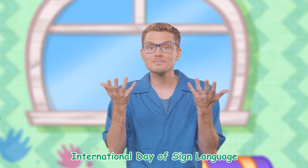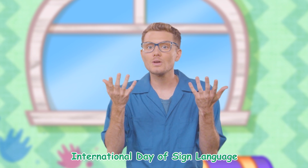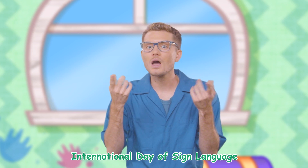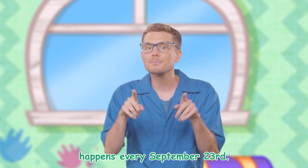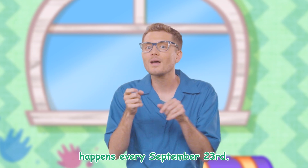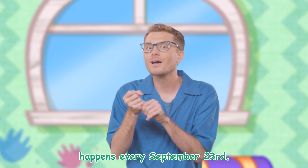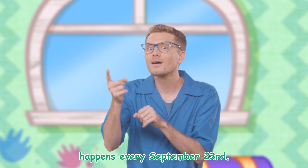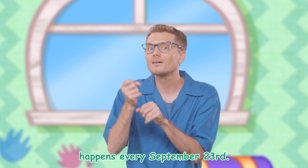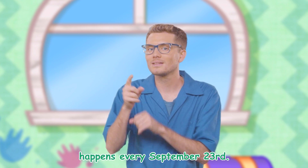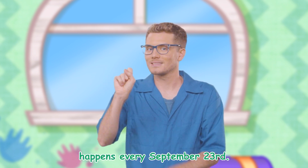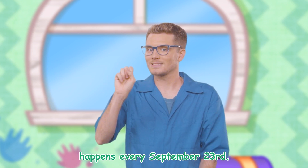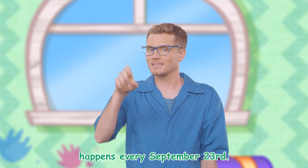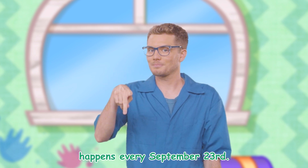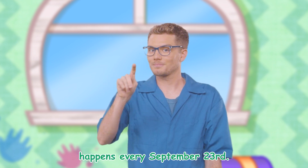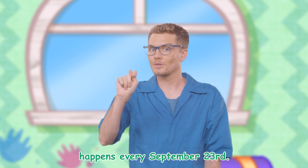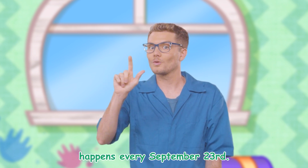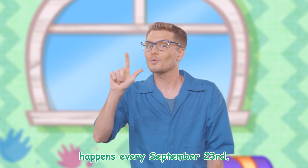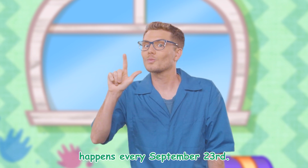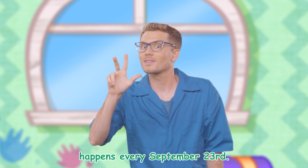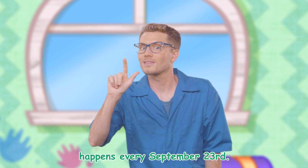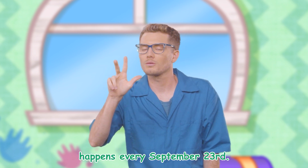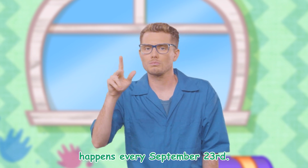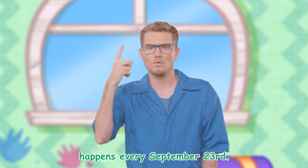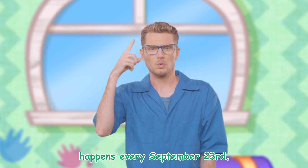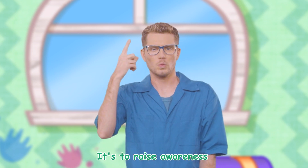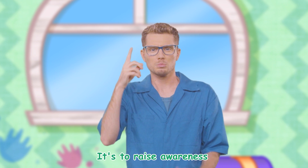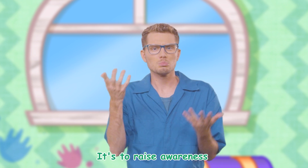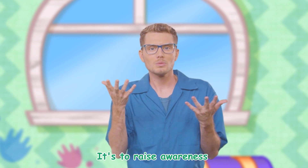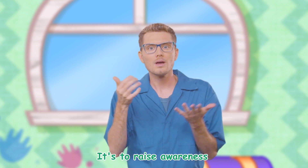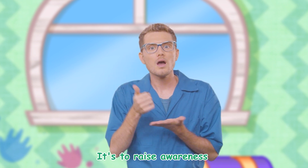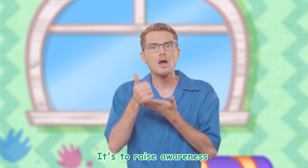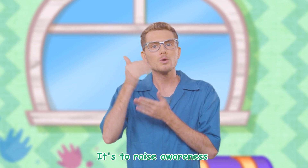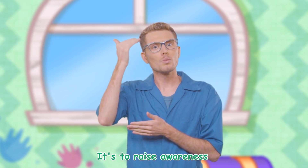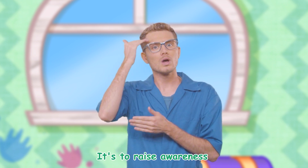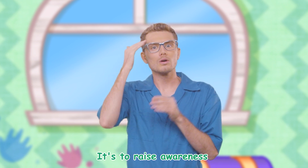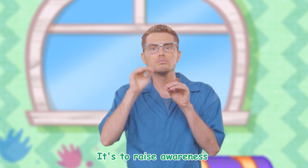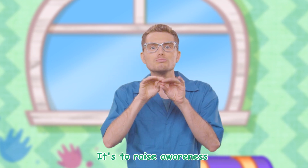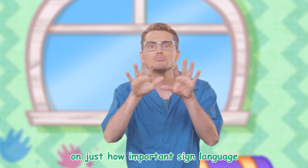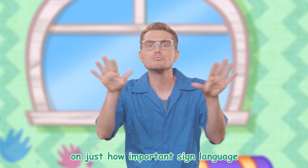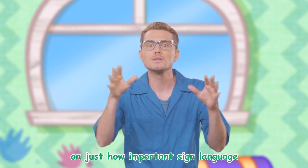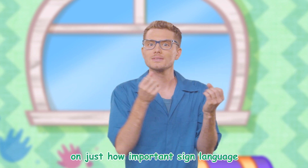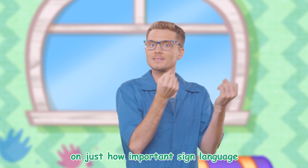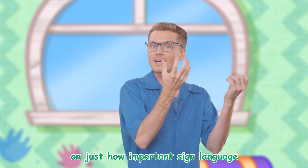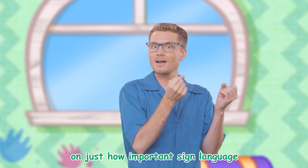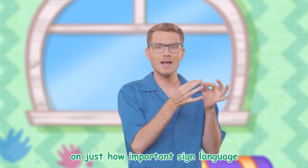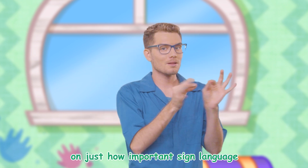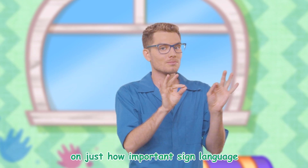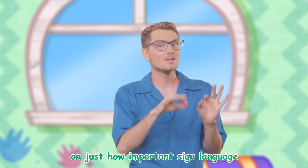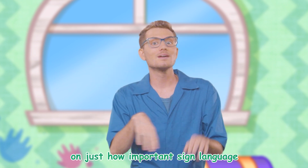happens every September 23rd It's to raise awareness on just how important sign